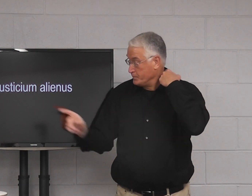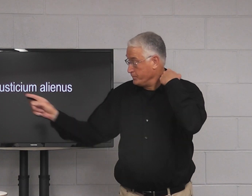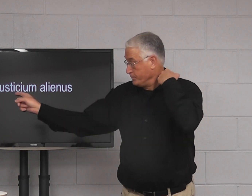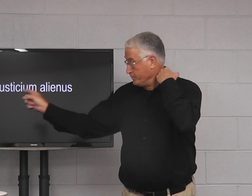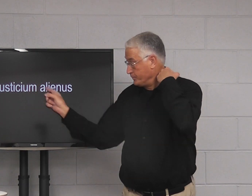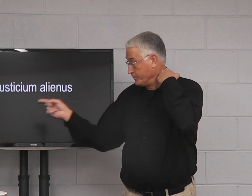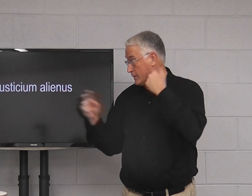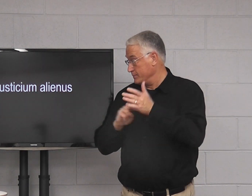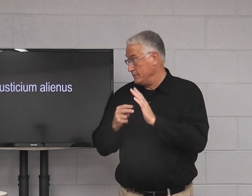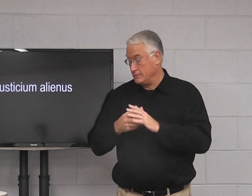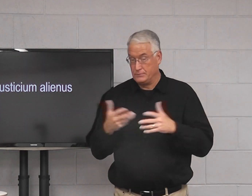used these.